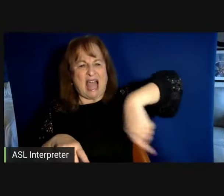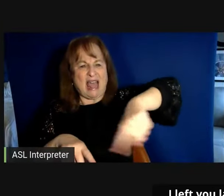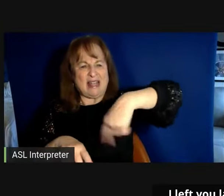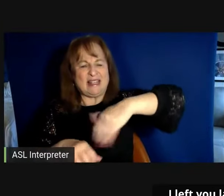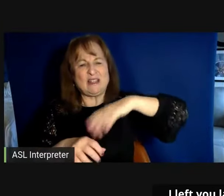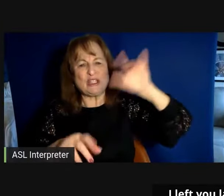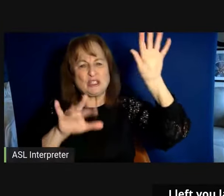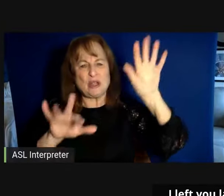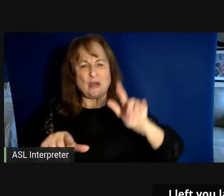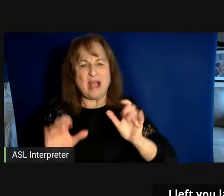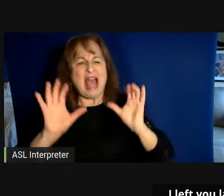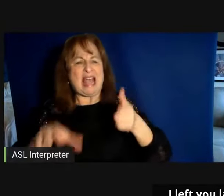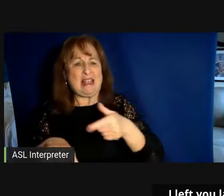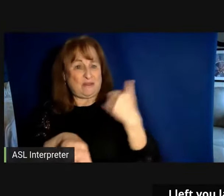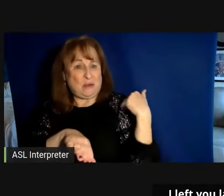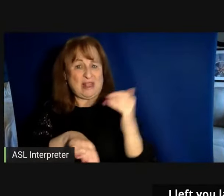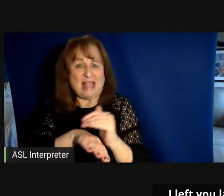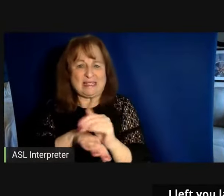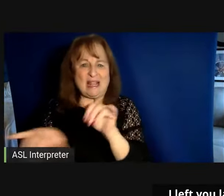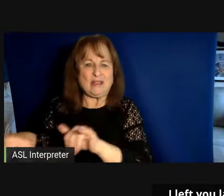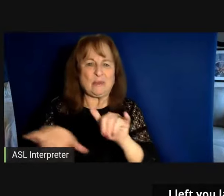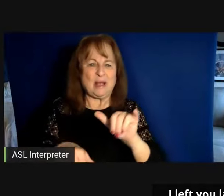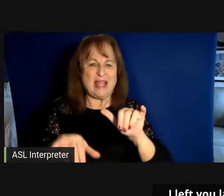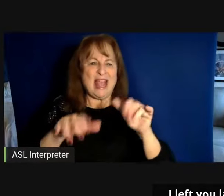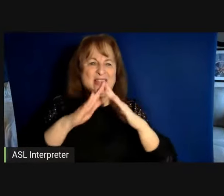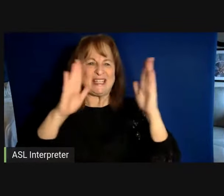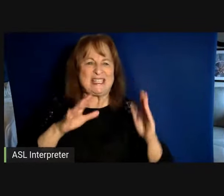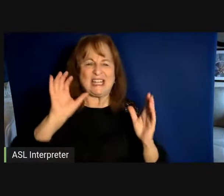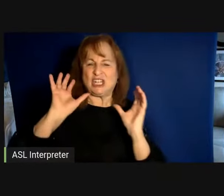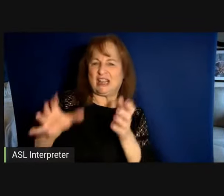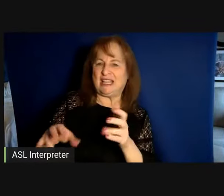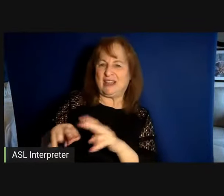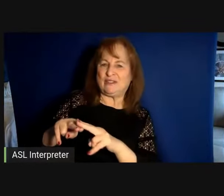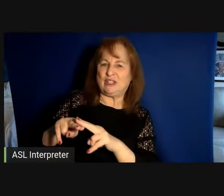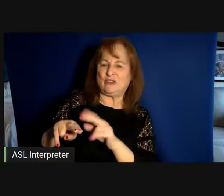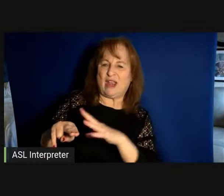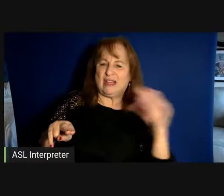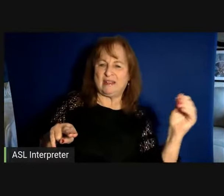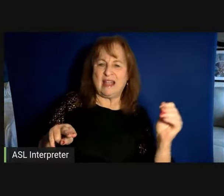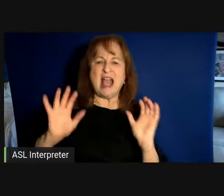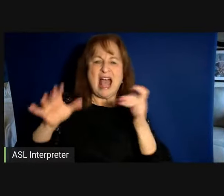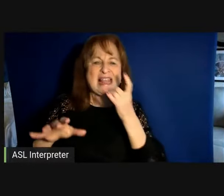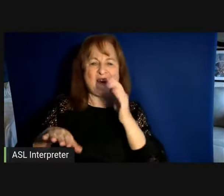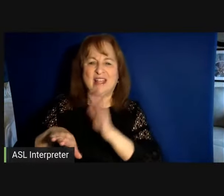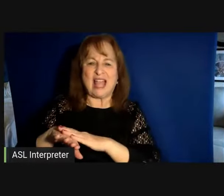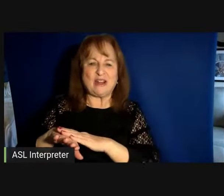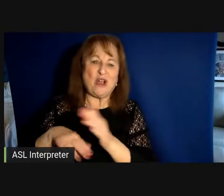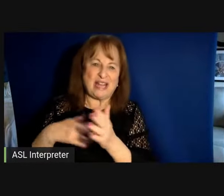I left you last night the way a station leaves a train I left the light on anyway